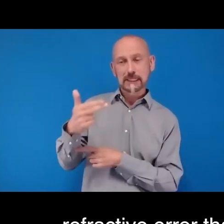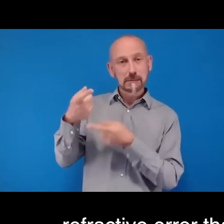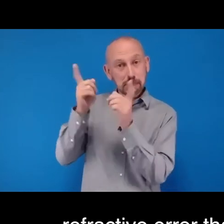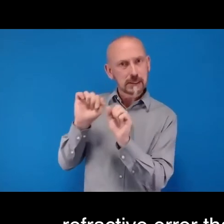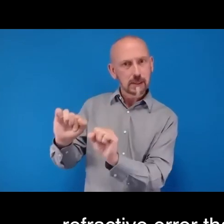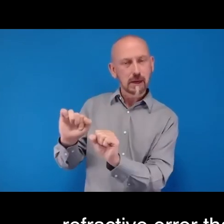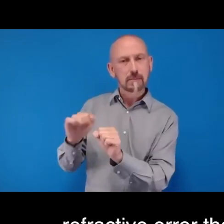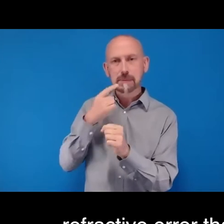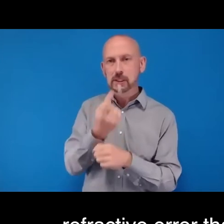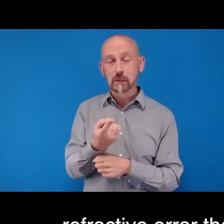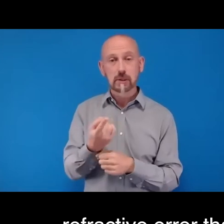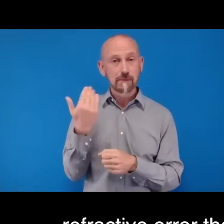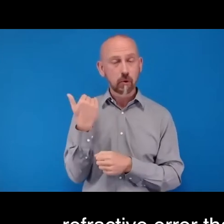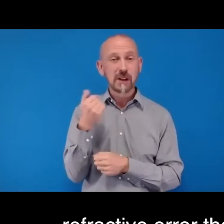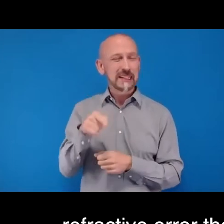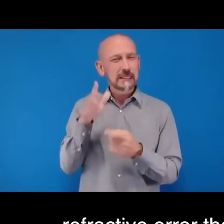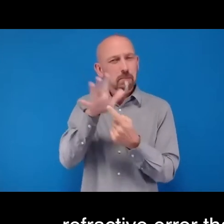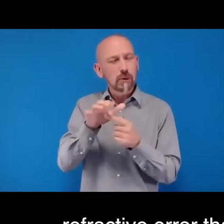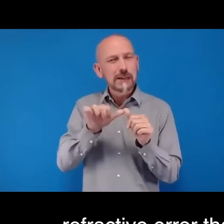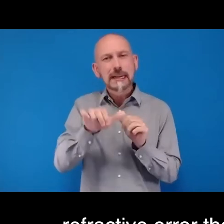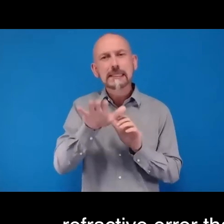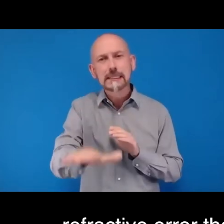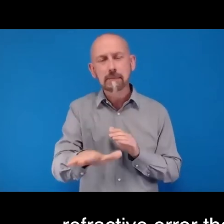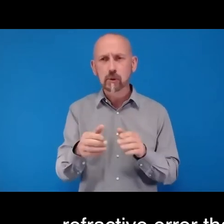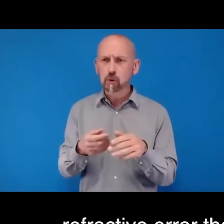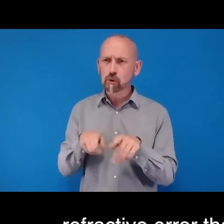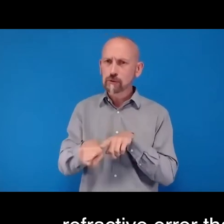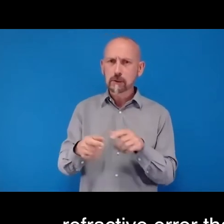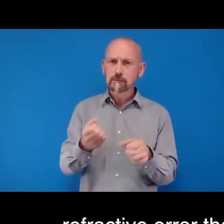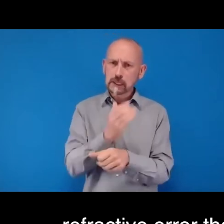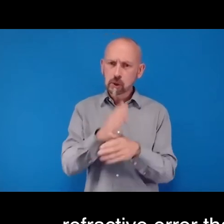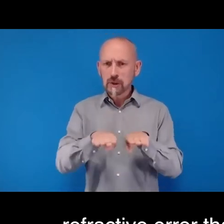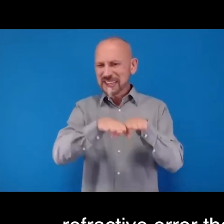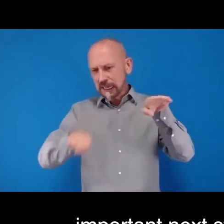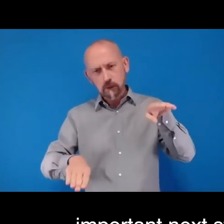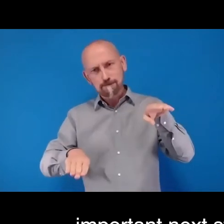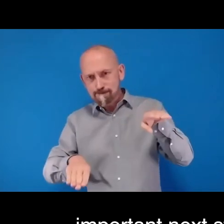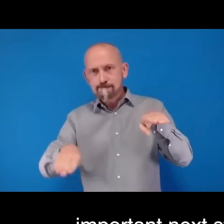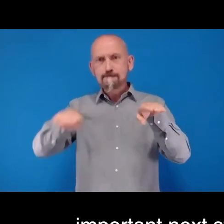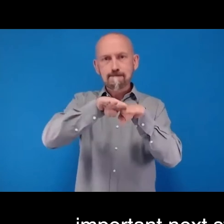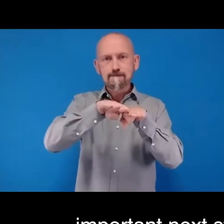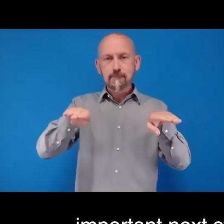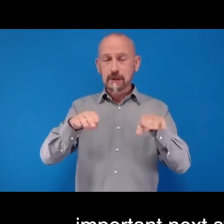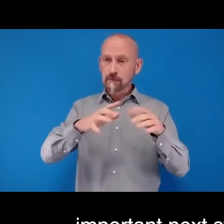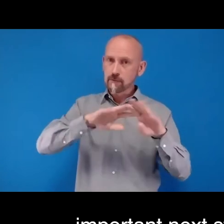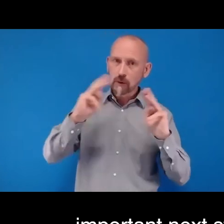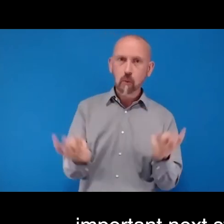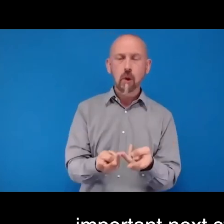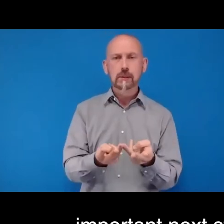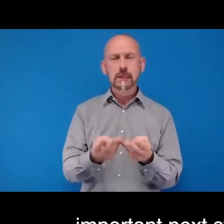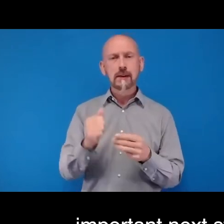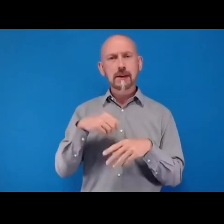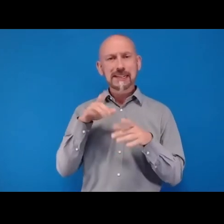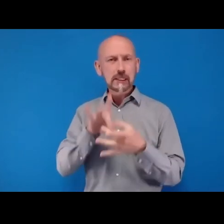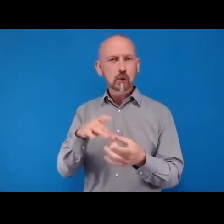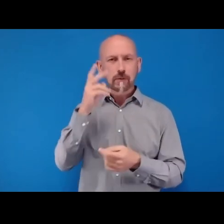step in addressing the vast inequities that exist in the prevalence of vision impairment and blindness. We thank